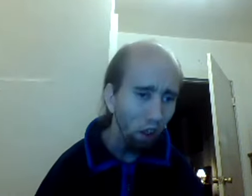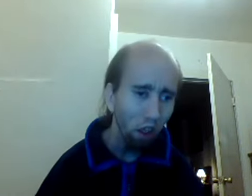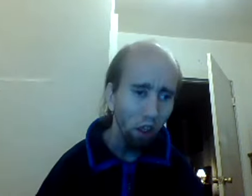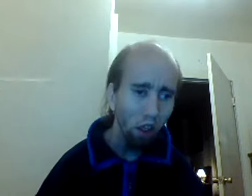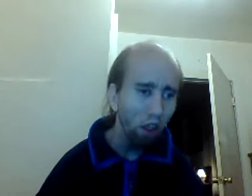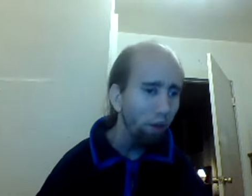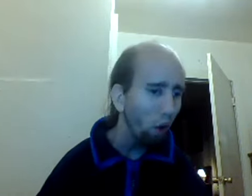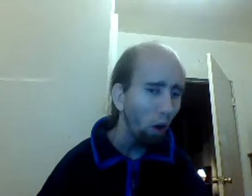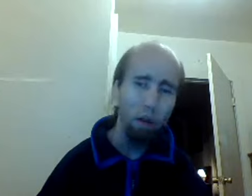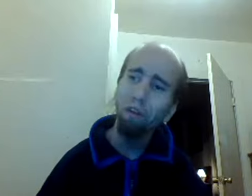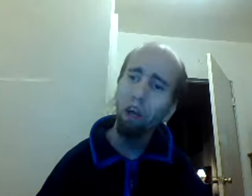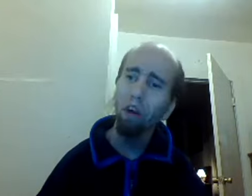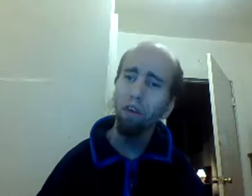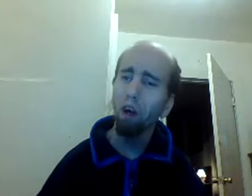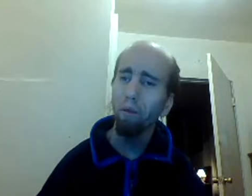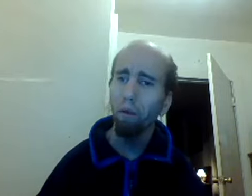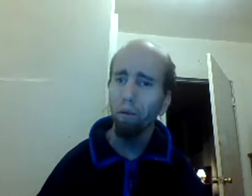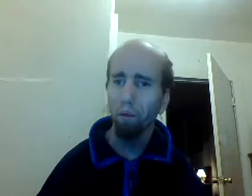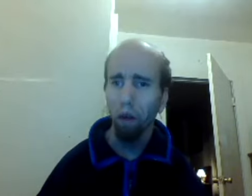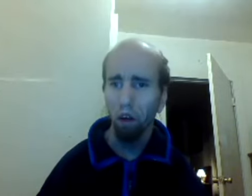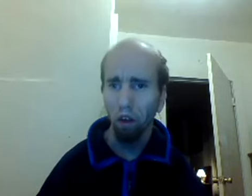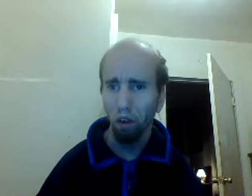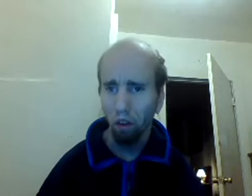failing you've already set yourself up for failure